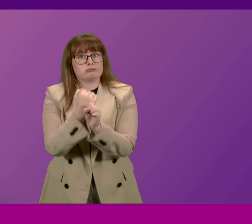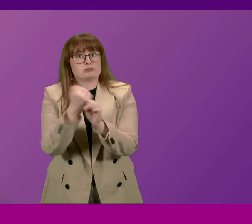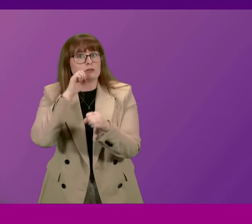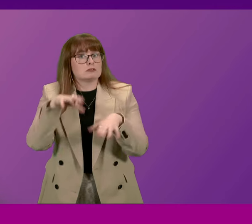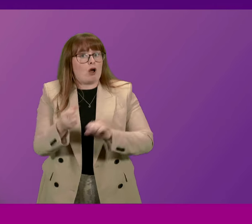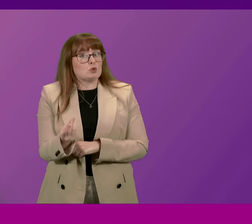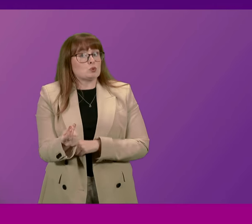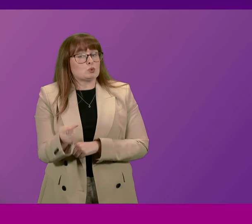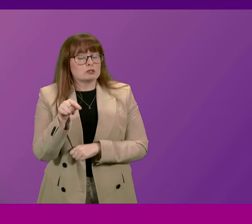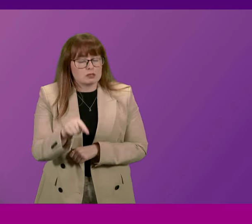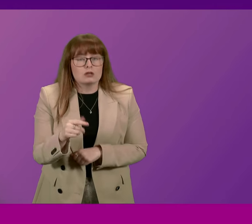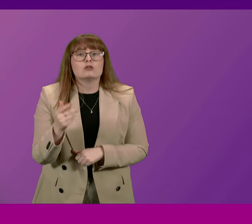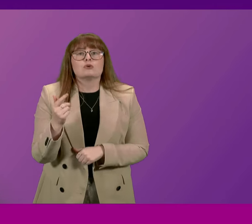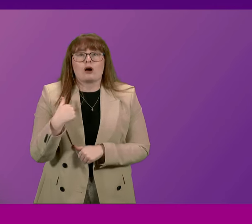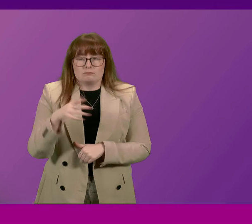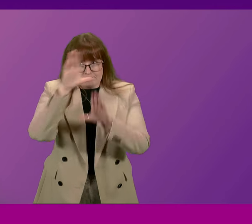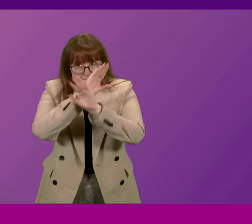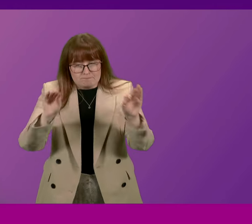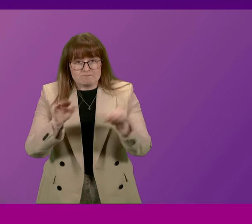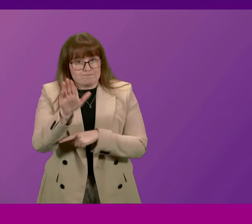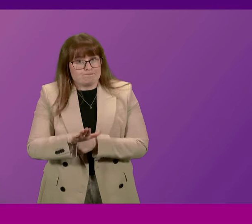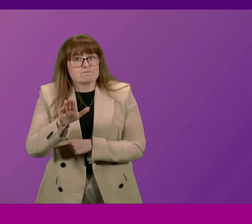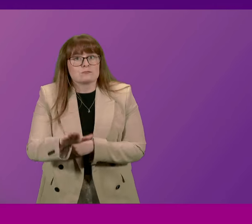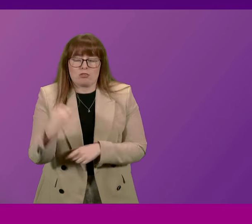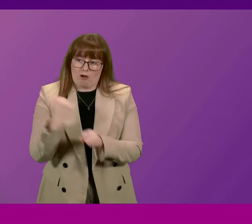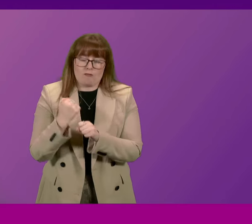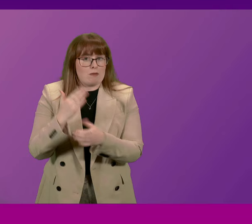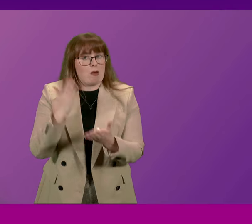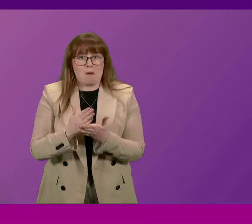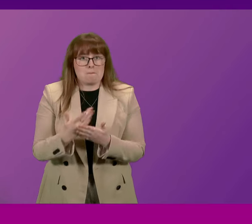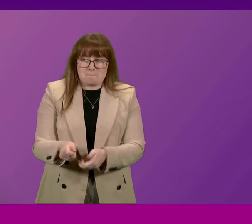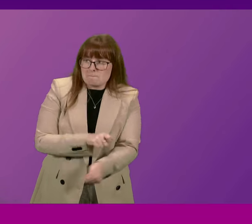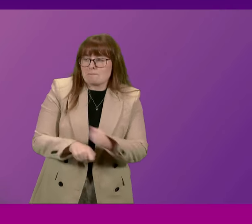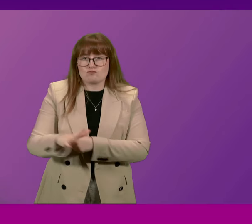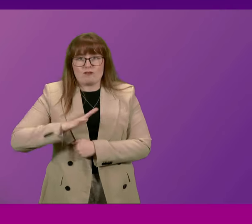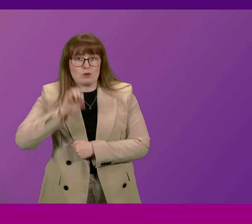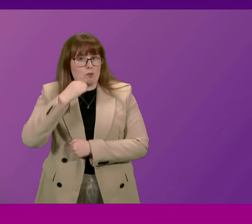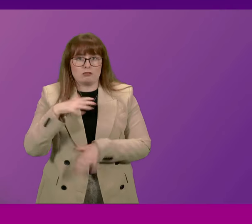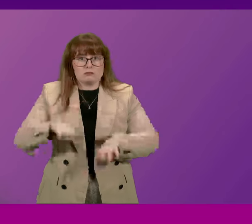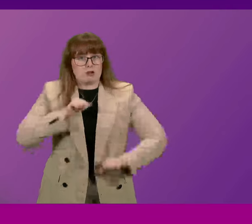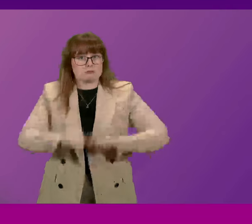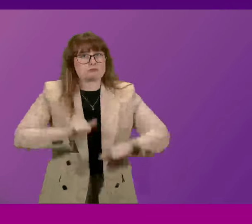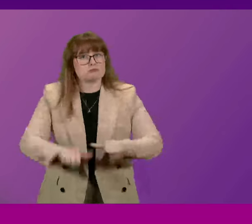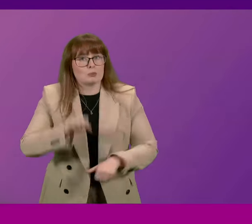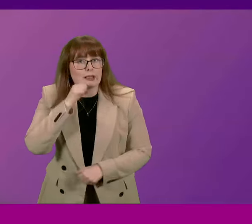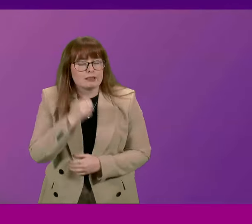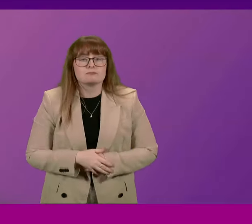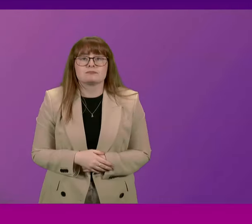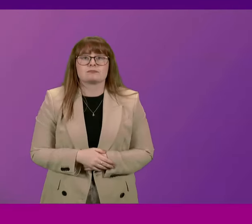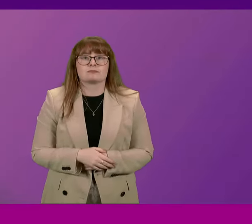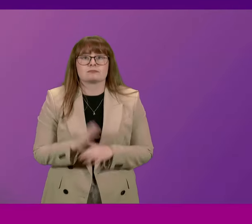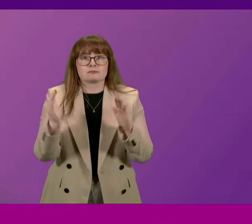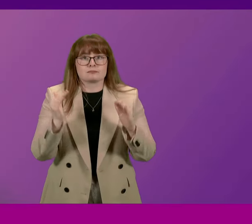there soon. And I give Parliament the assurance the Government is absolutely determined to ensure that we progress on this project. Edward Mountain.